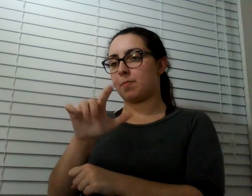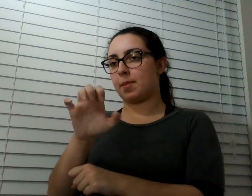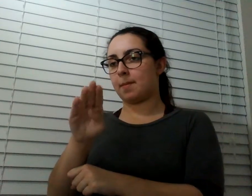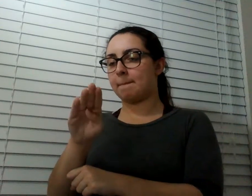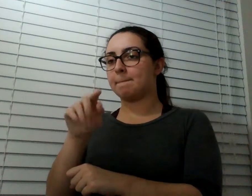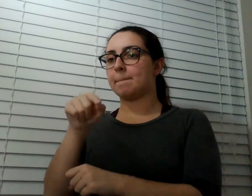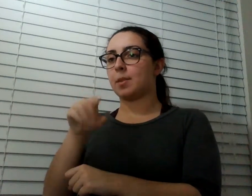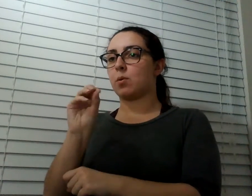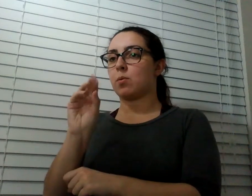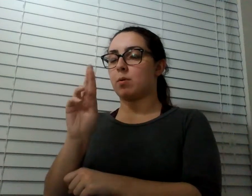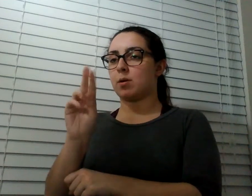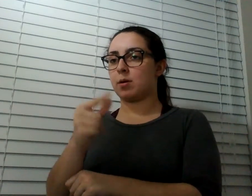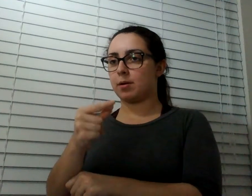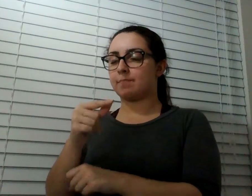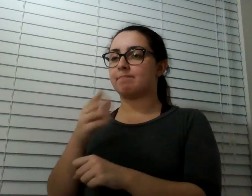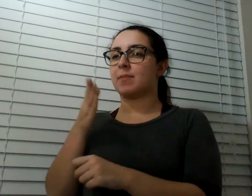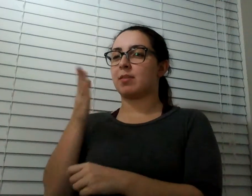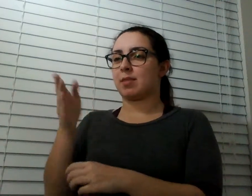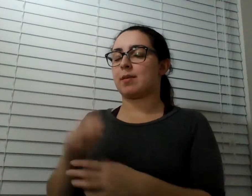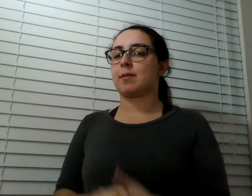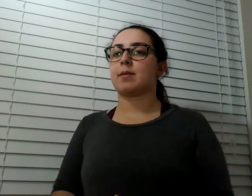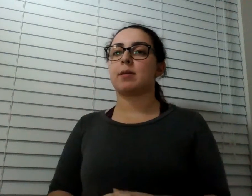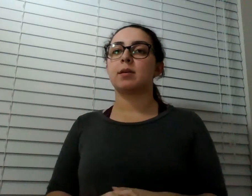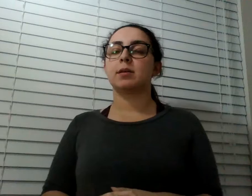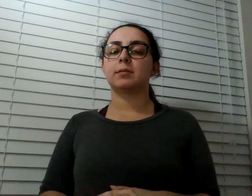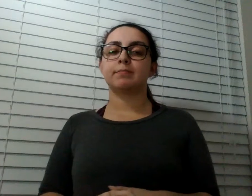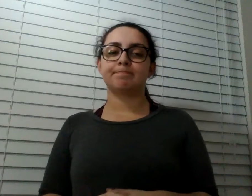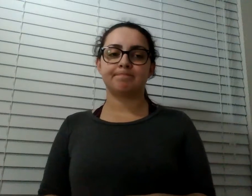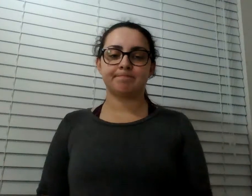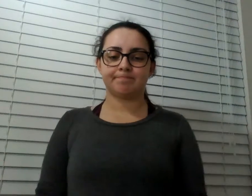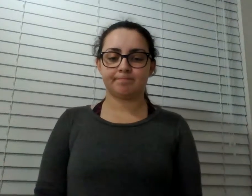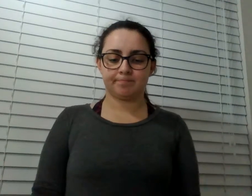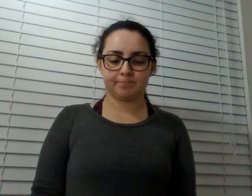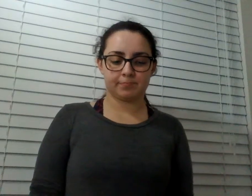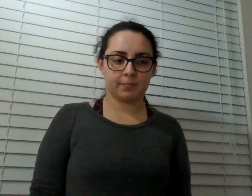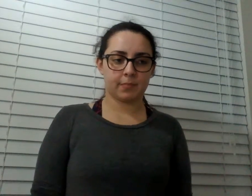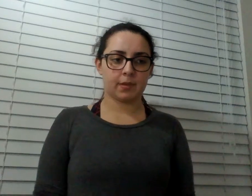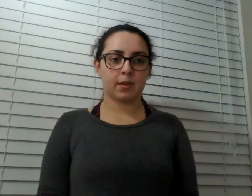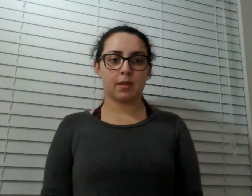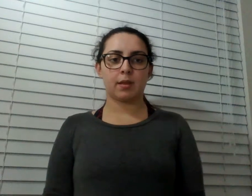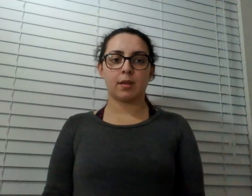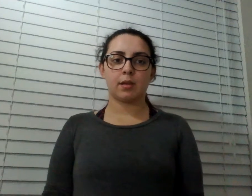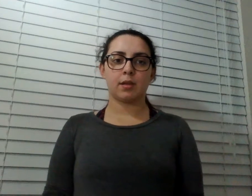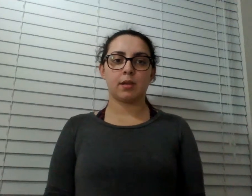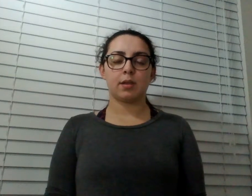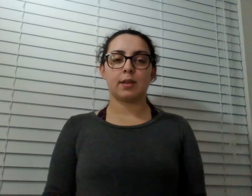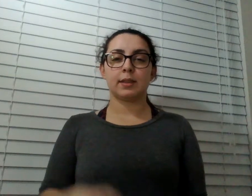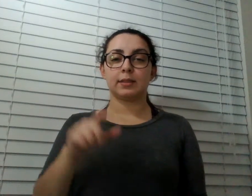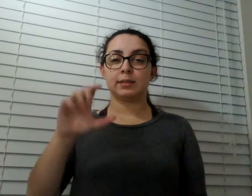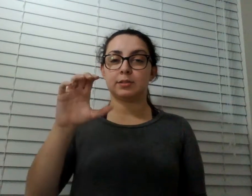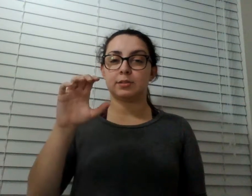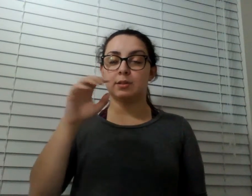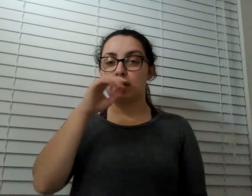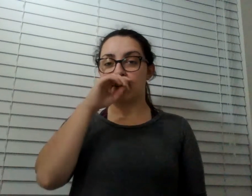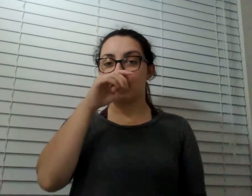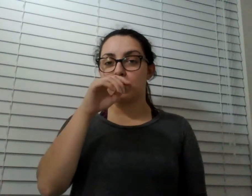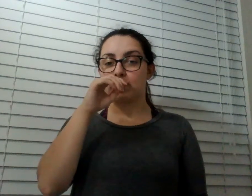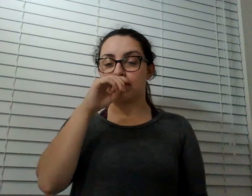at radiolab.org. Message to... This is Dirk Vaughn. Hi, this is Trevor Childs. This is David Childs.